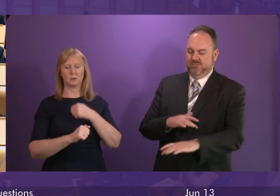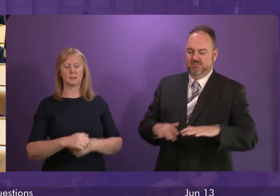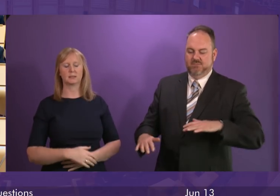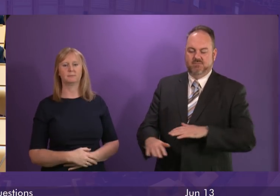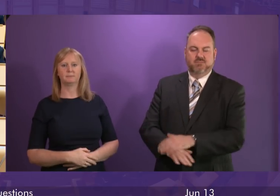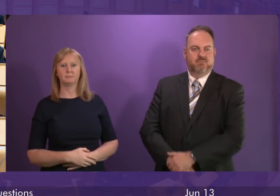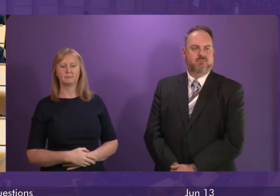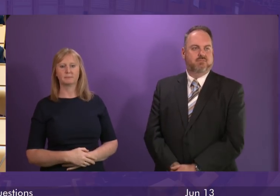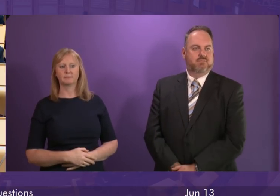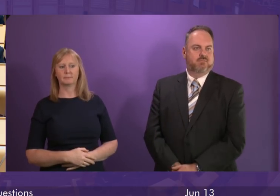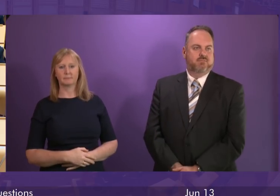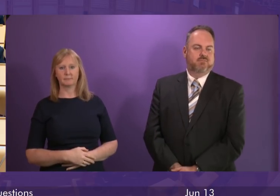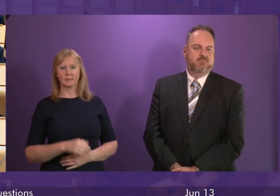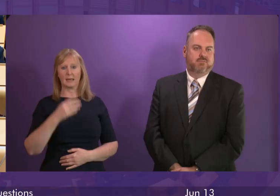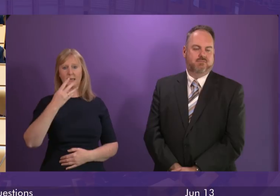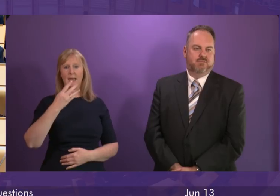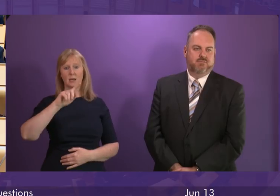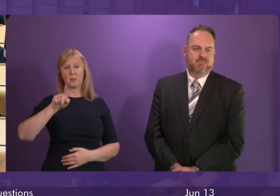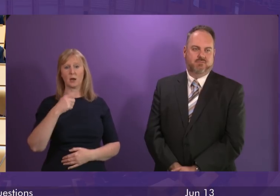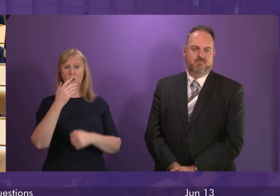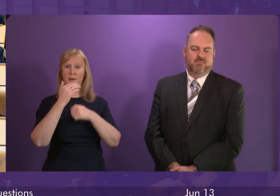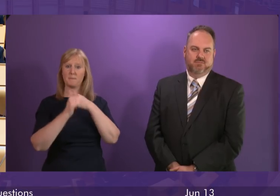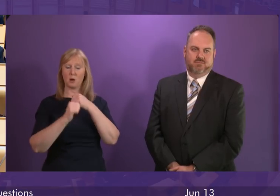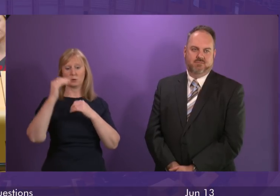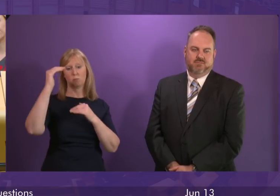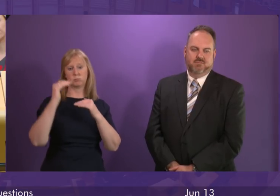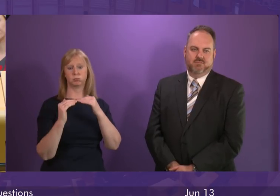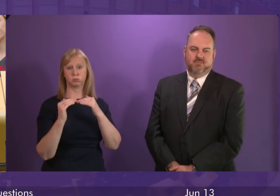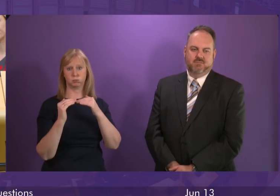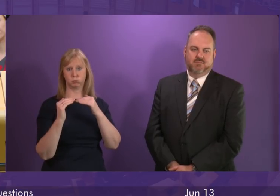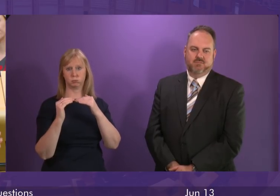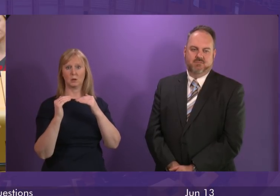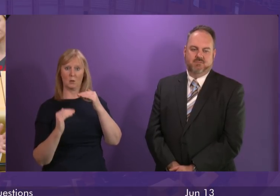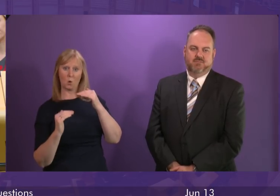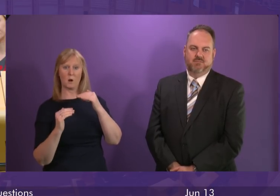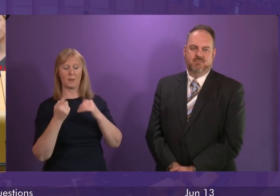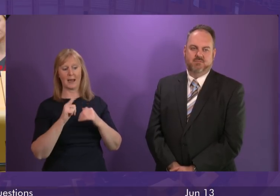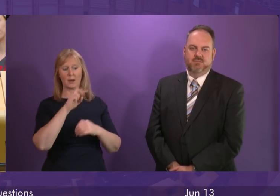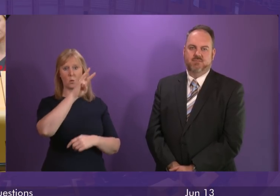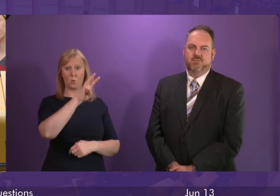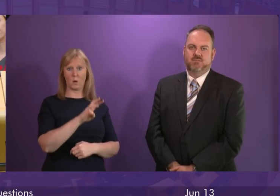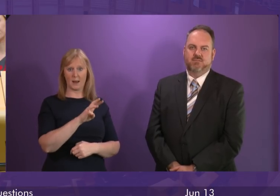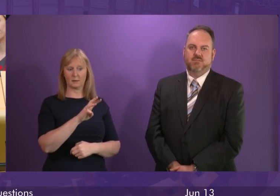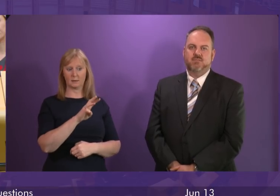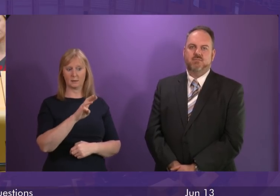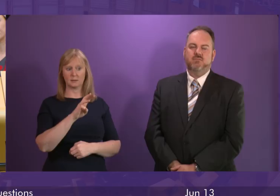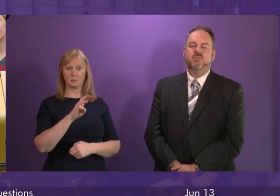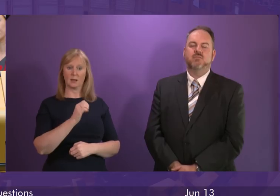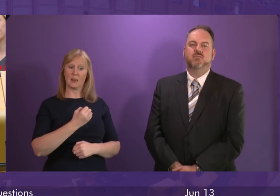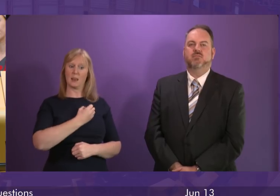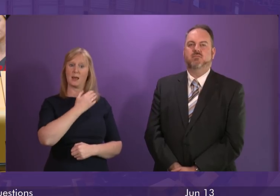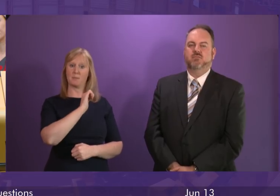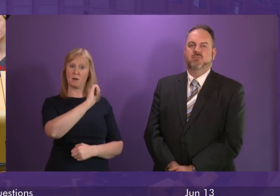some £9,000 lower than in Wales where Labour are in government.